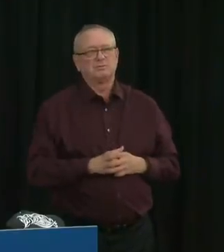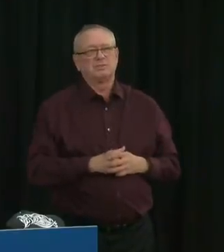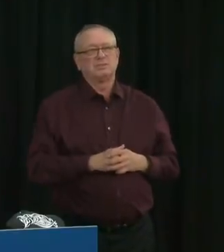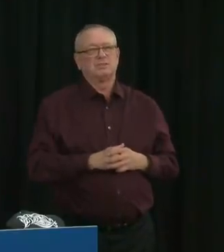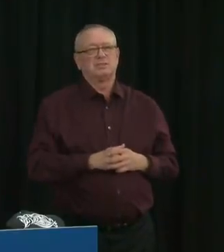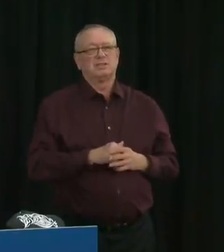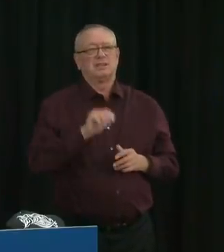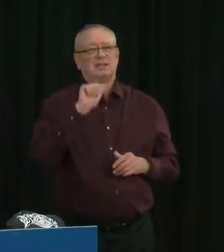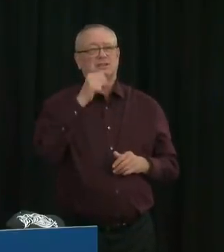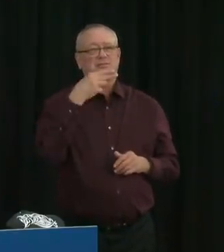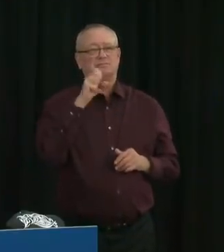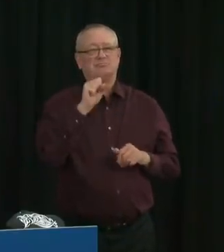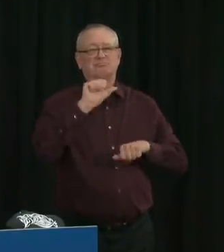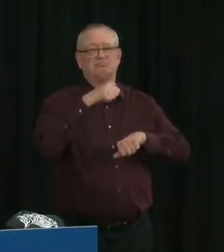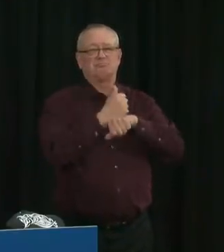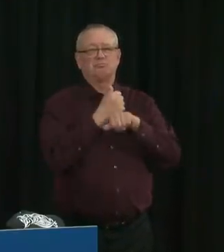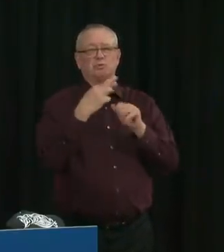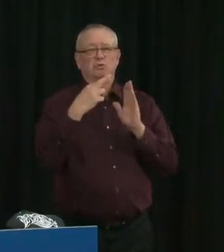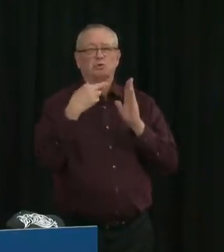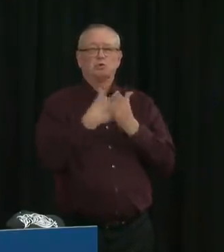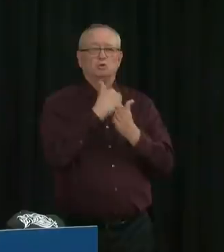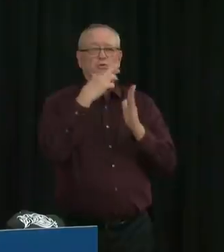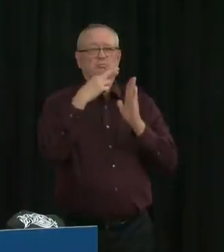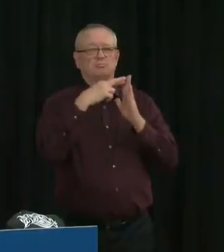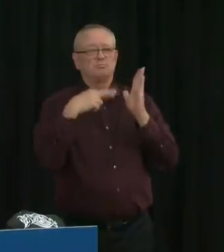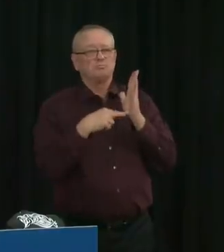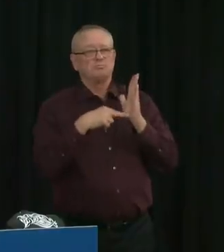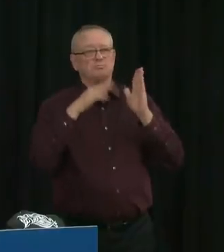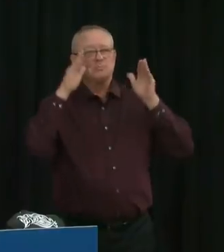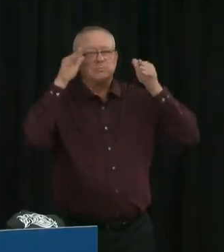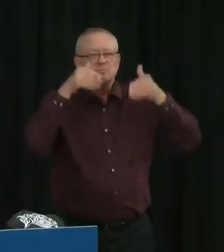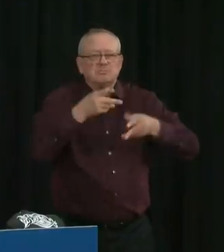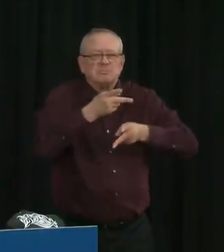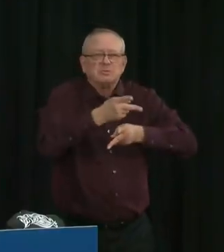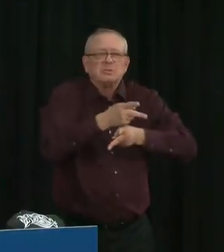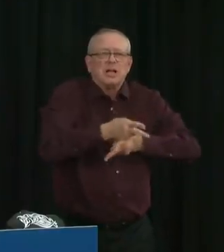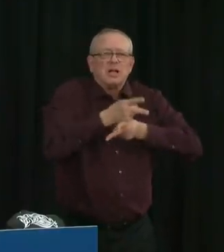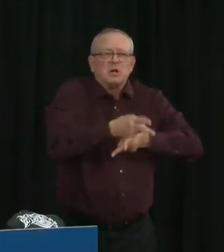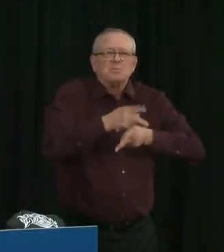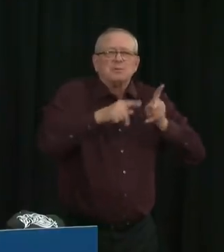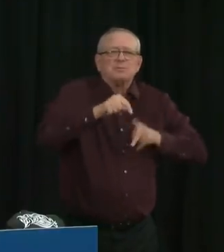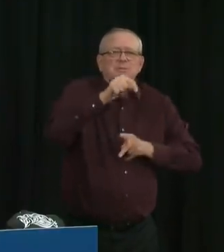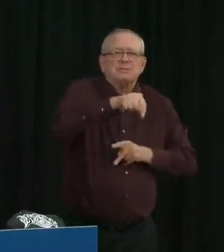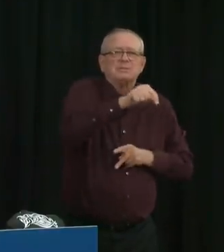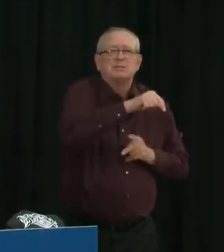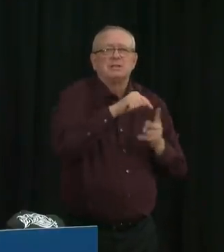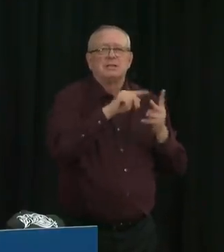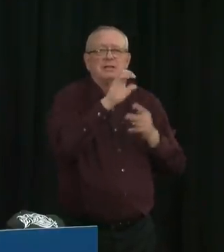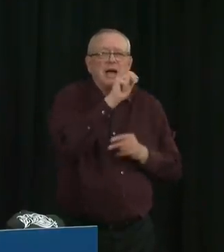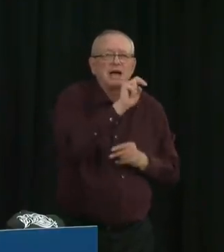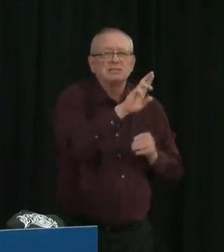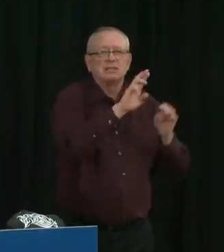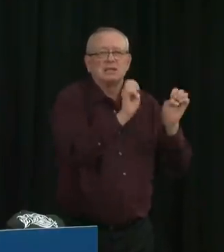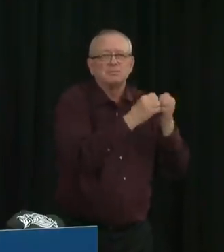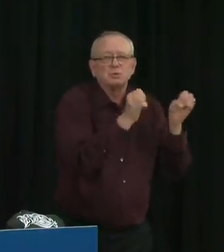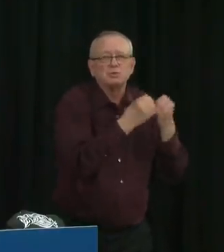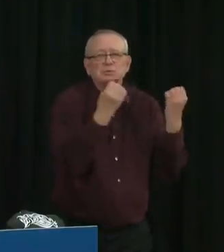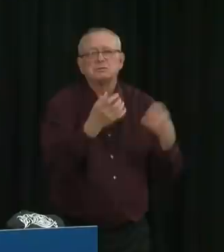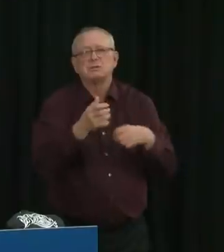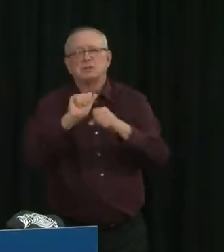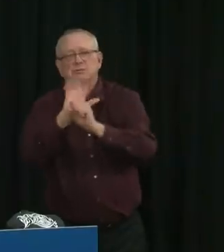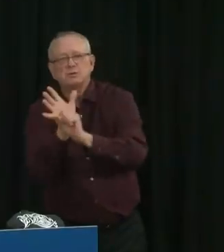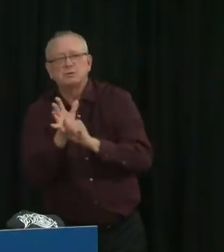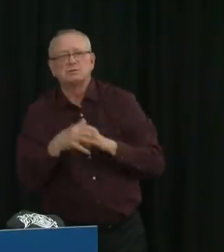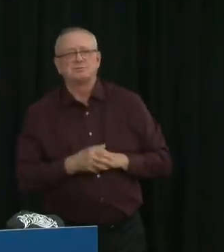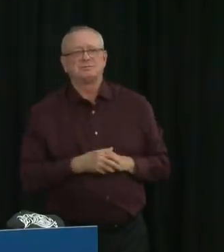care to those who most need it. While these health system impacts are primarily in Edmonton at the moment, Calgary and